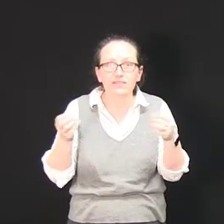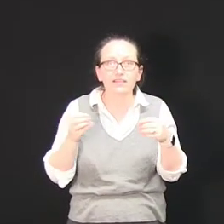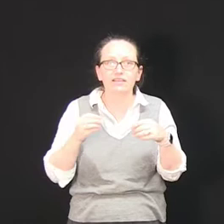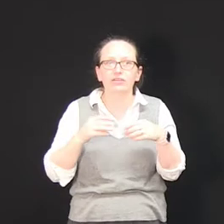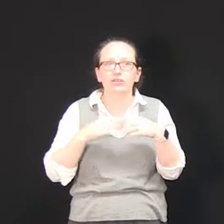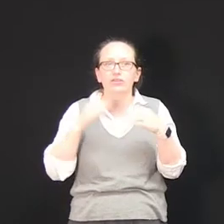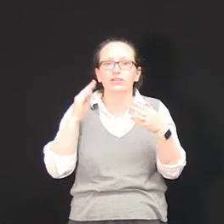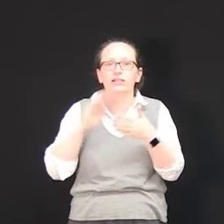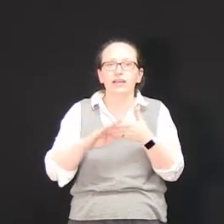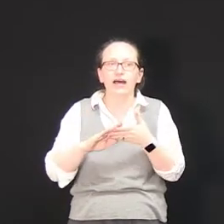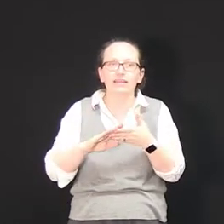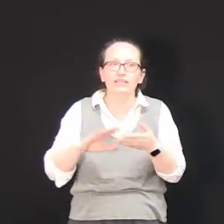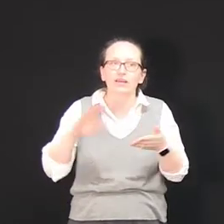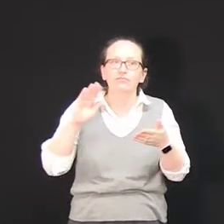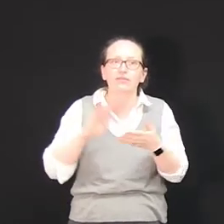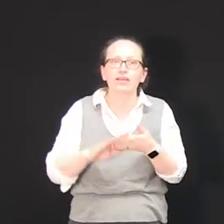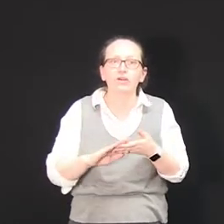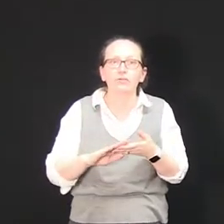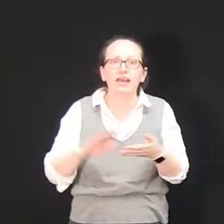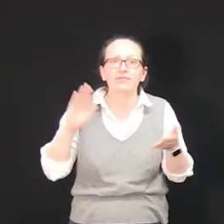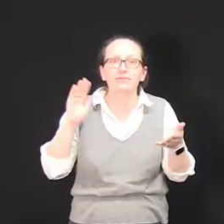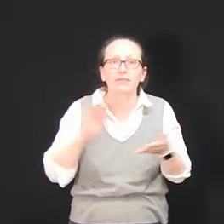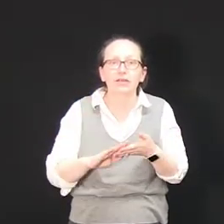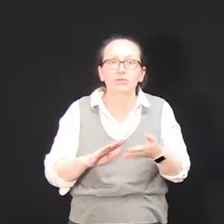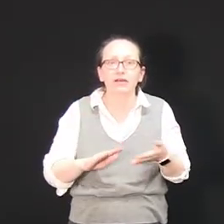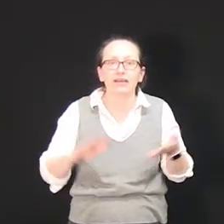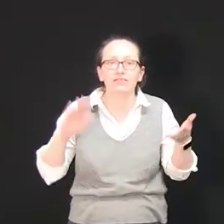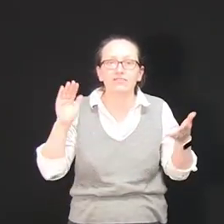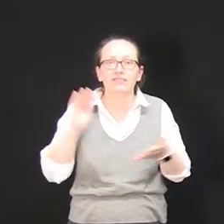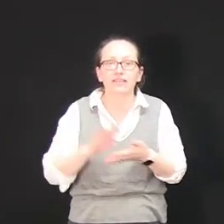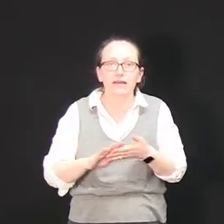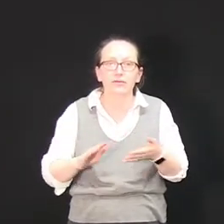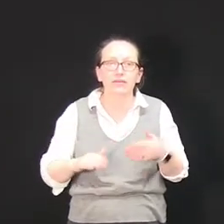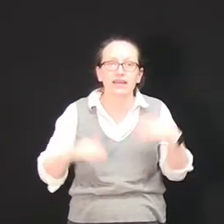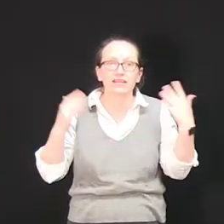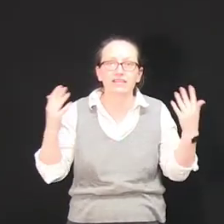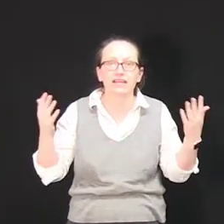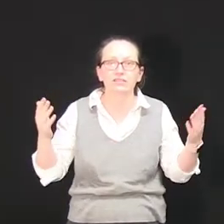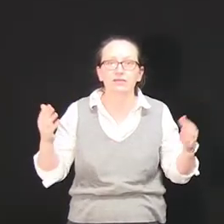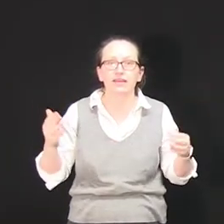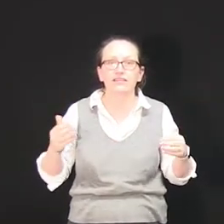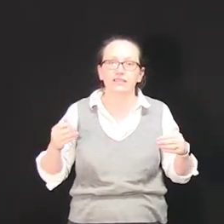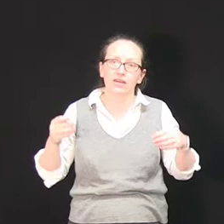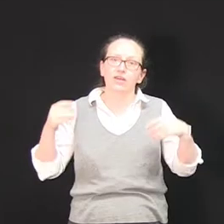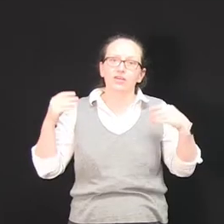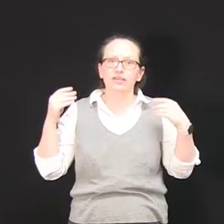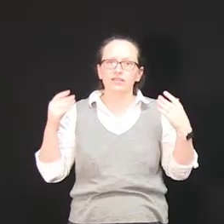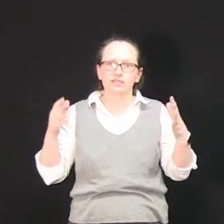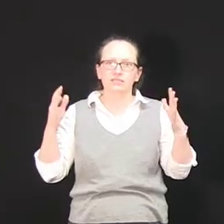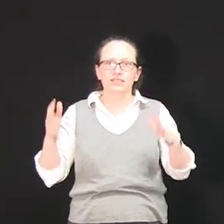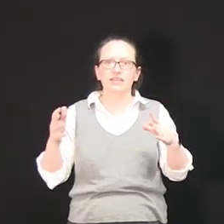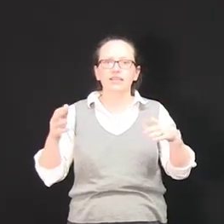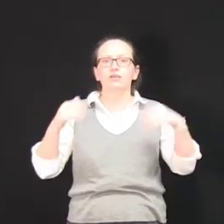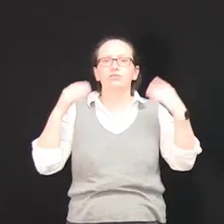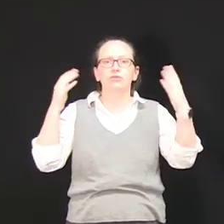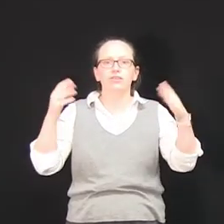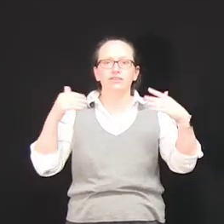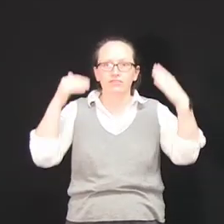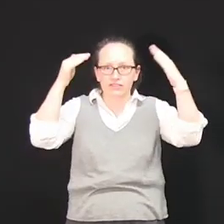include light, radio waves, microwaves, gamma rays, x-rays. You can see all the different